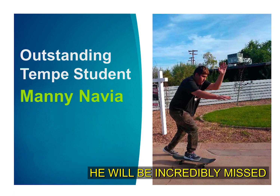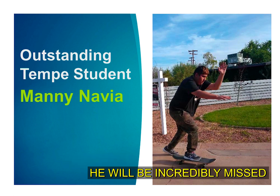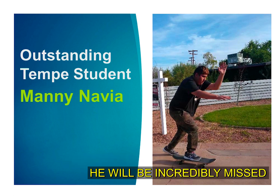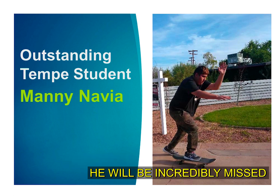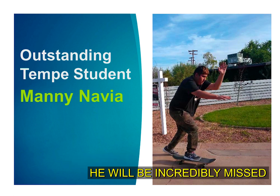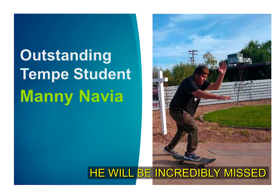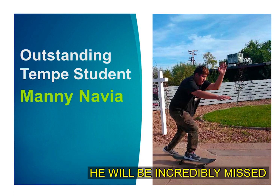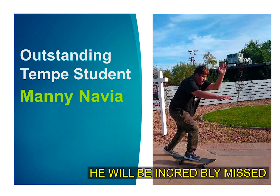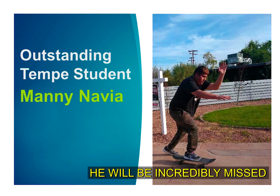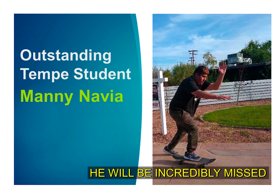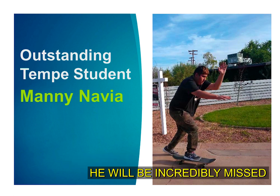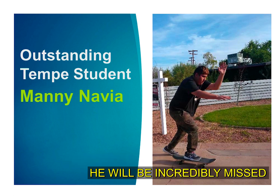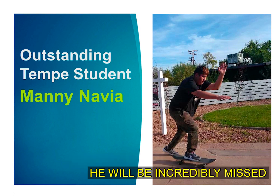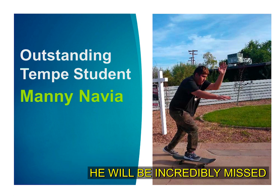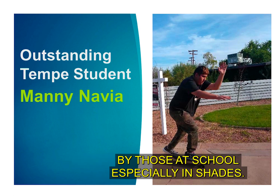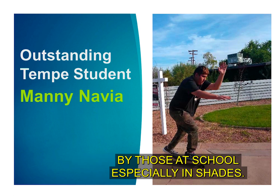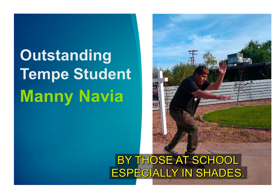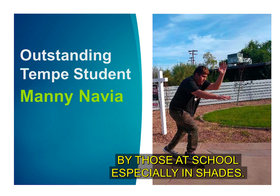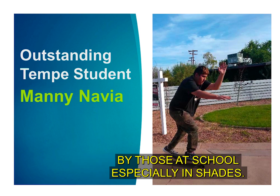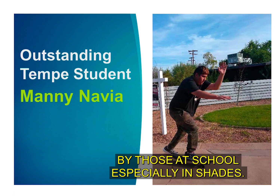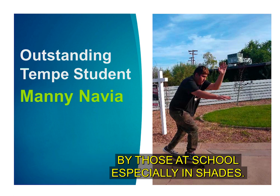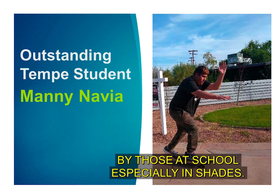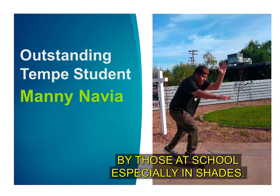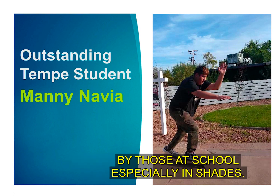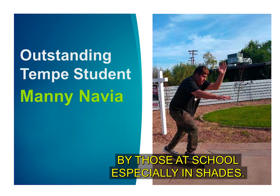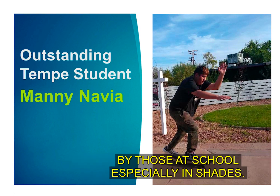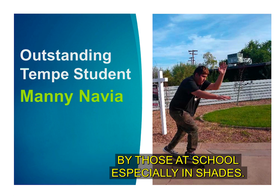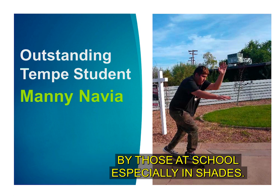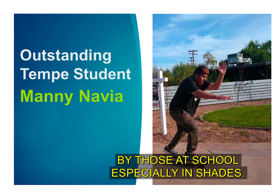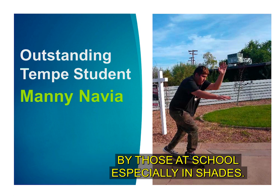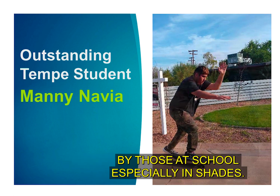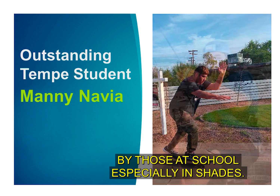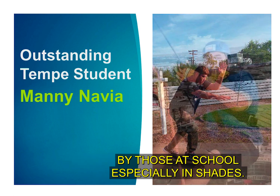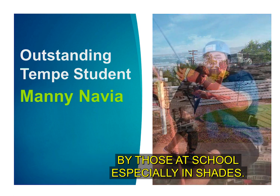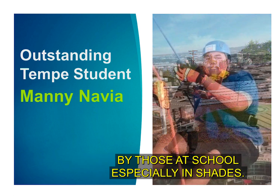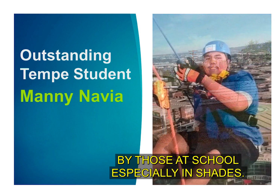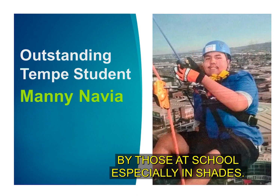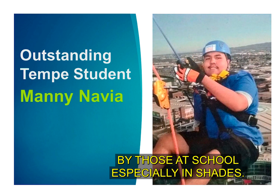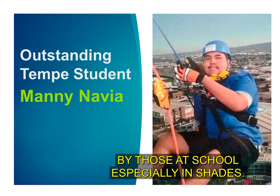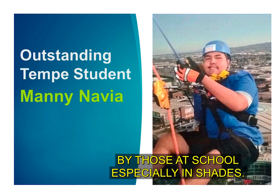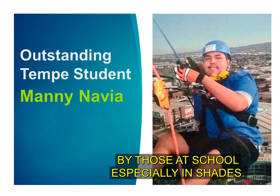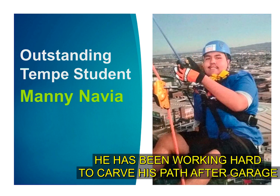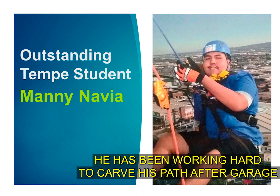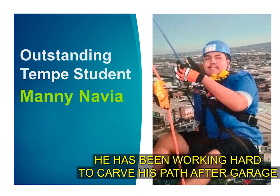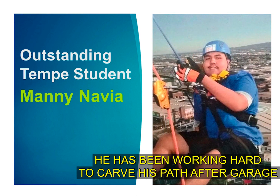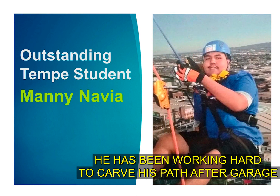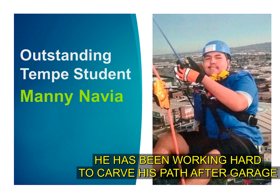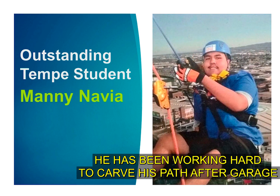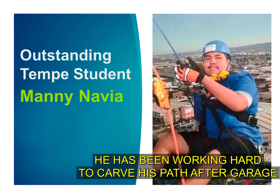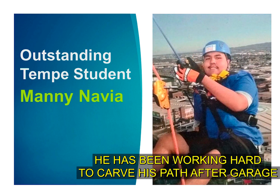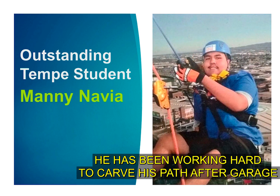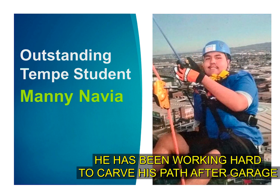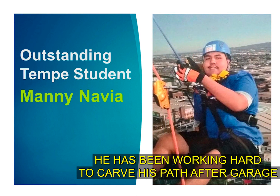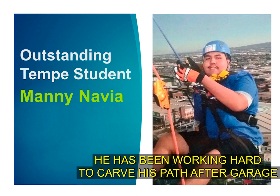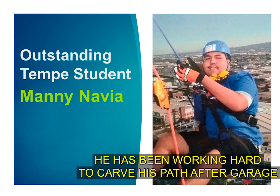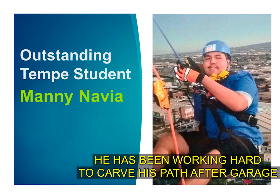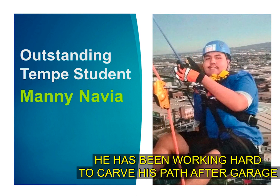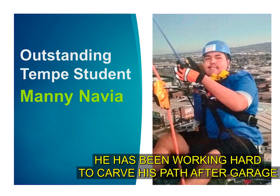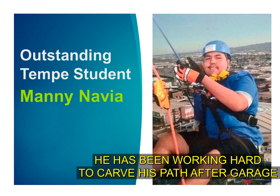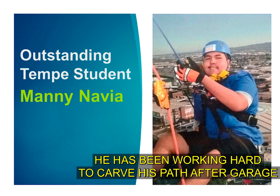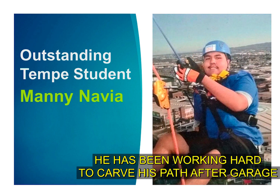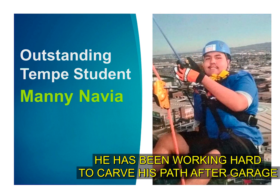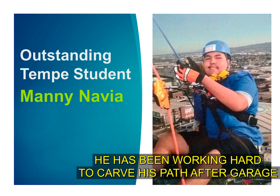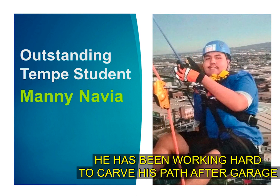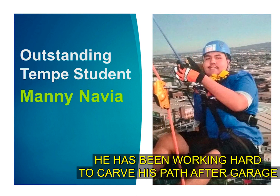good laugh he will be incredibly missed by those at school especially in shades he has been working hard to carve his